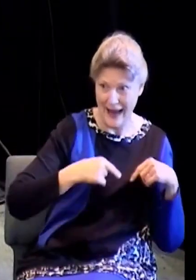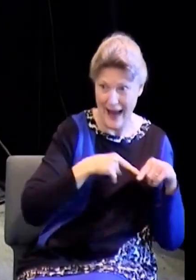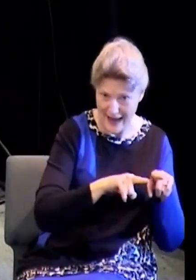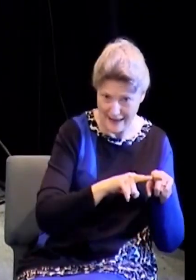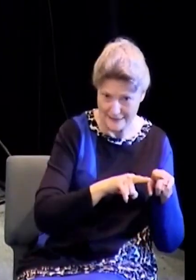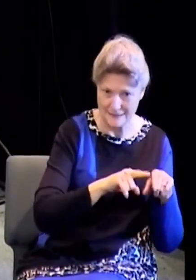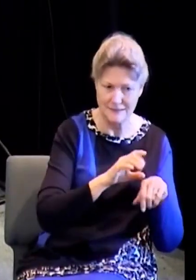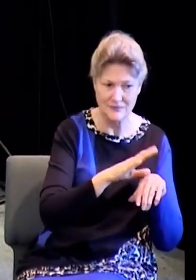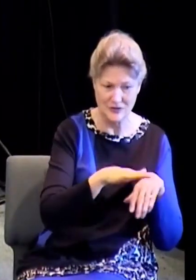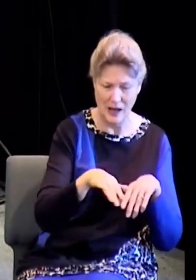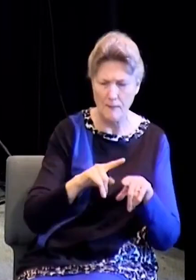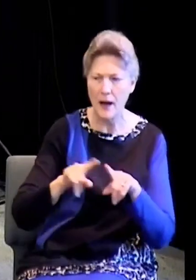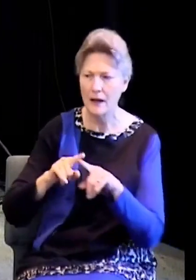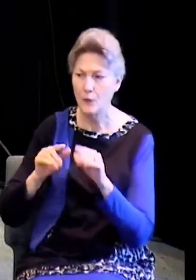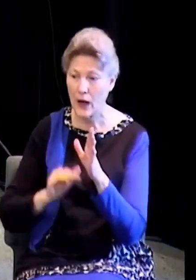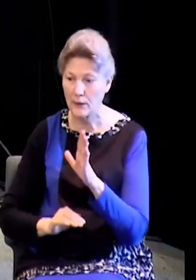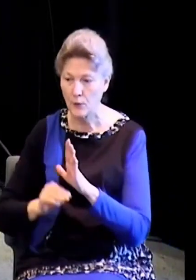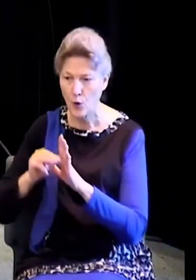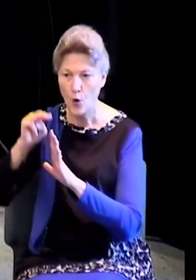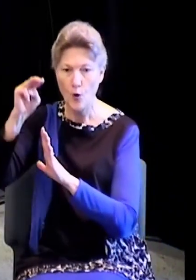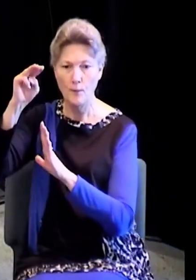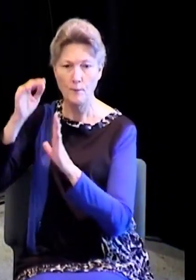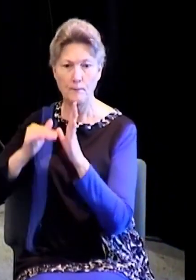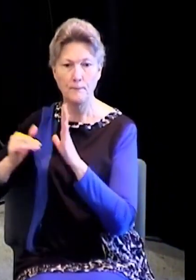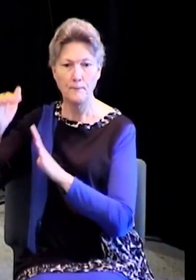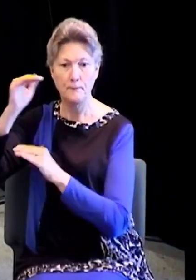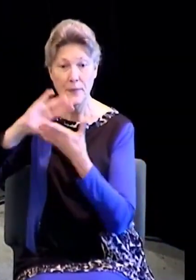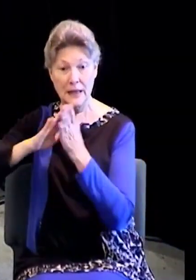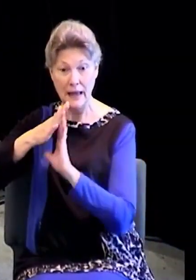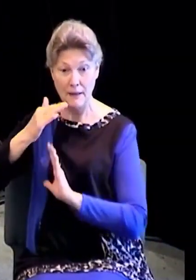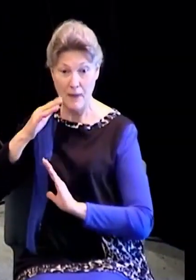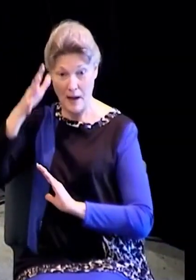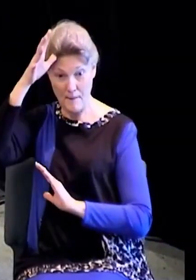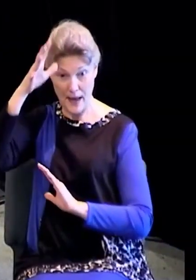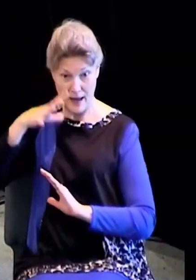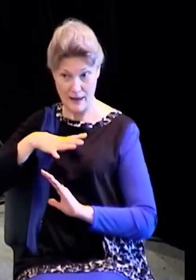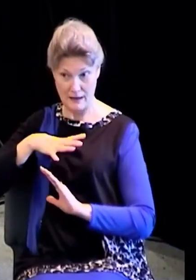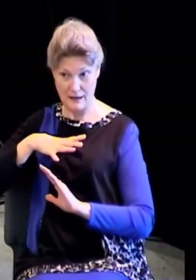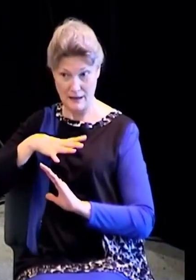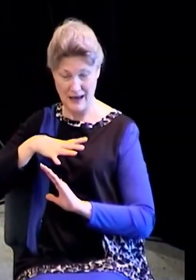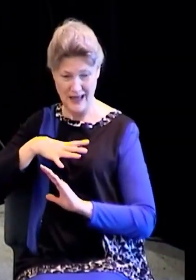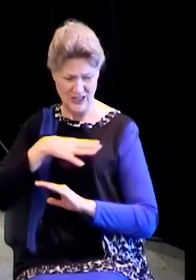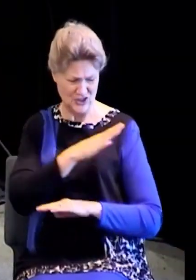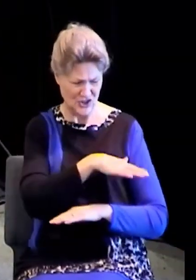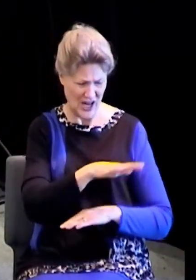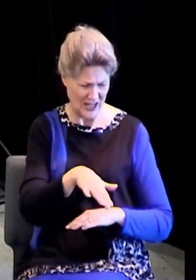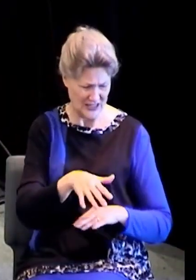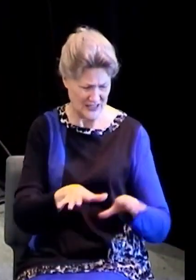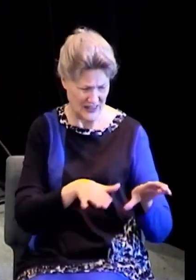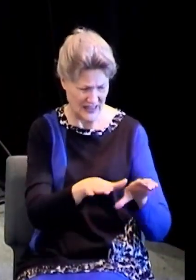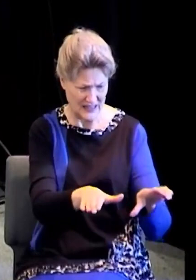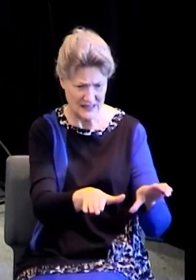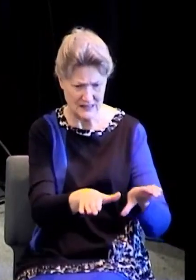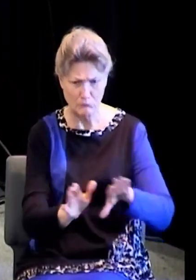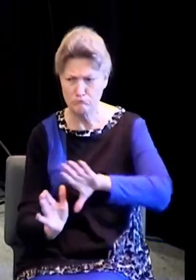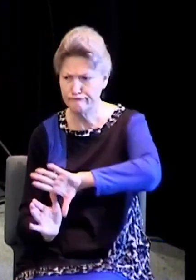But when I became a man, I put away childish things. I'm here to tell you that there's hope. There is